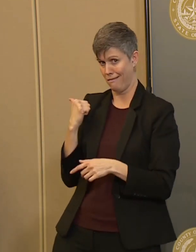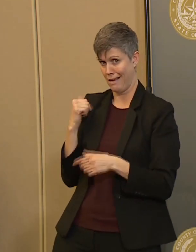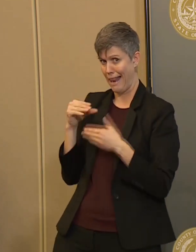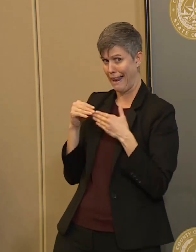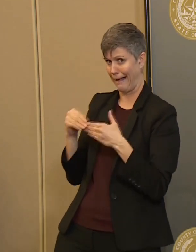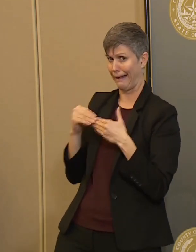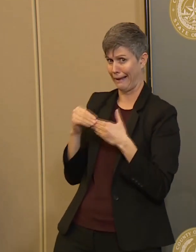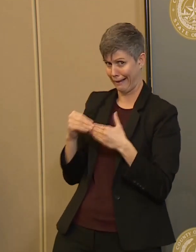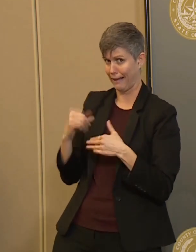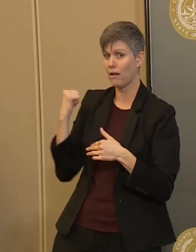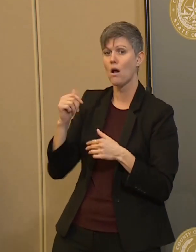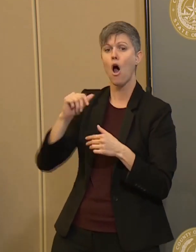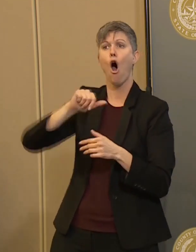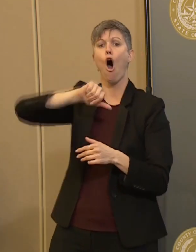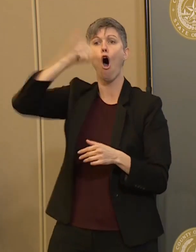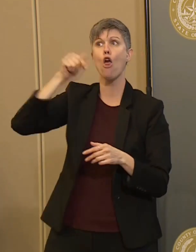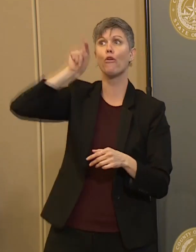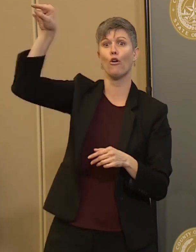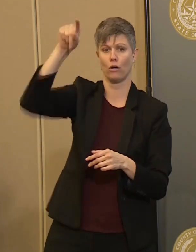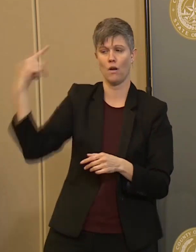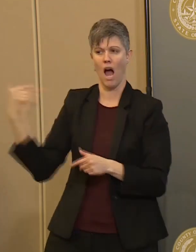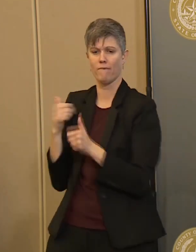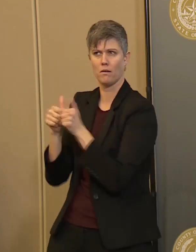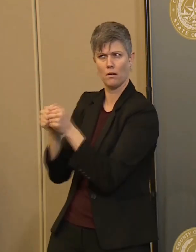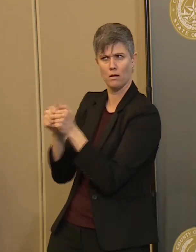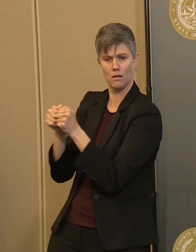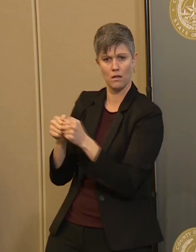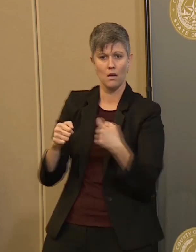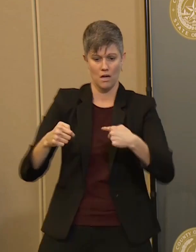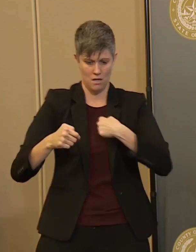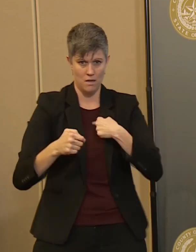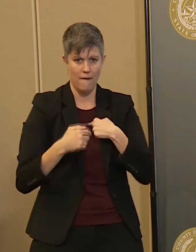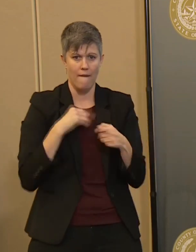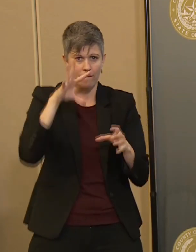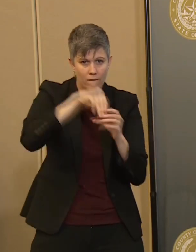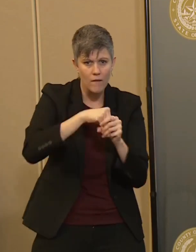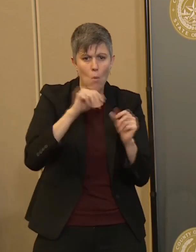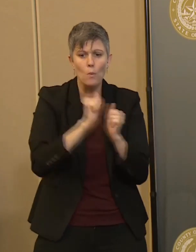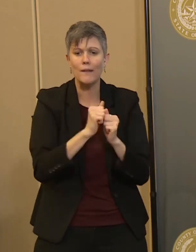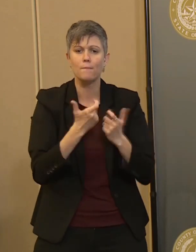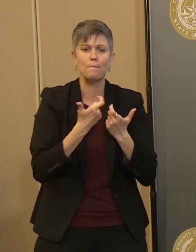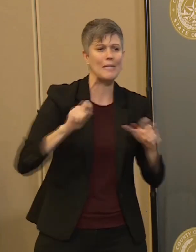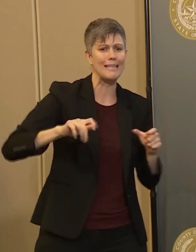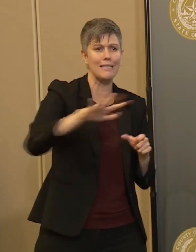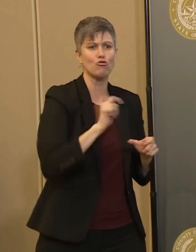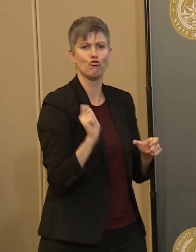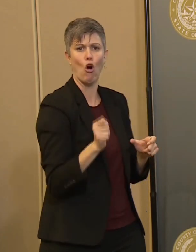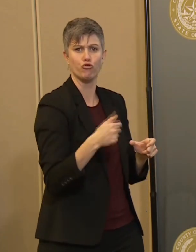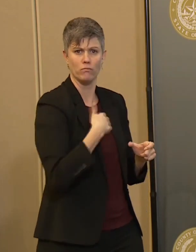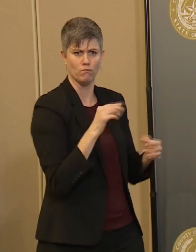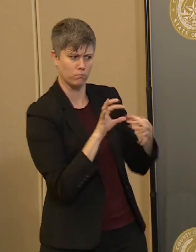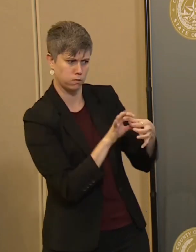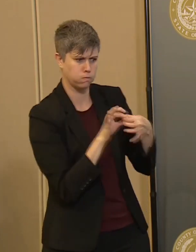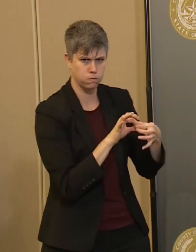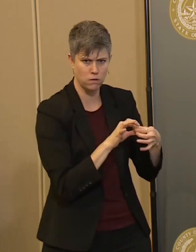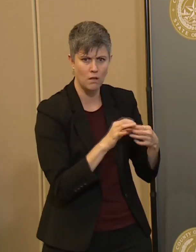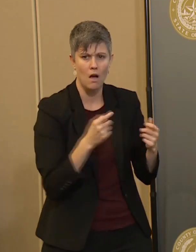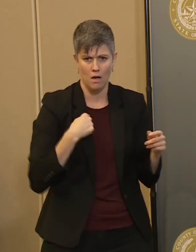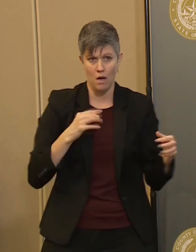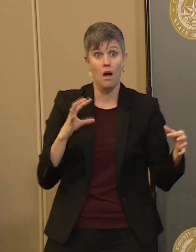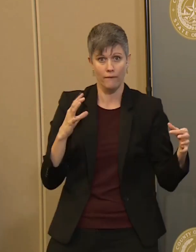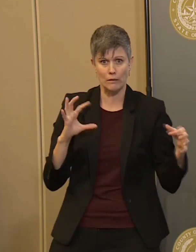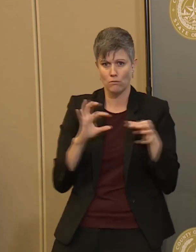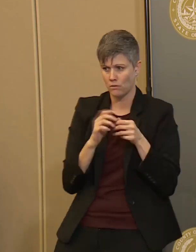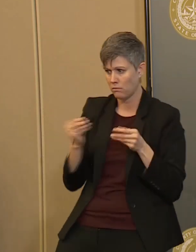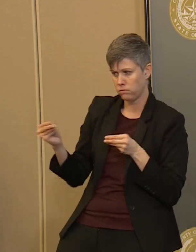major metro mayors. I have been on a text string with all of the major, uh, metro county judges as well as on